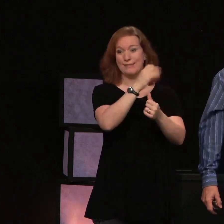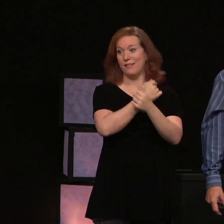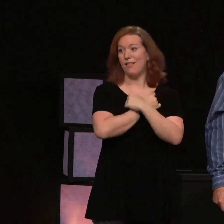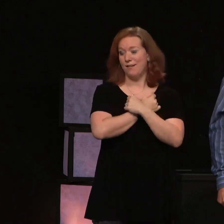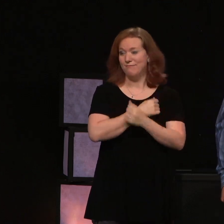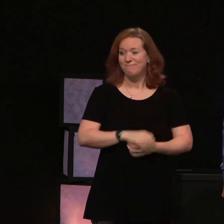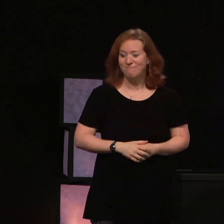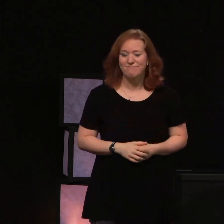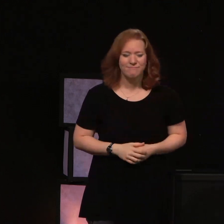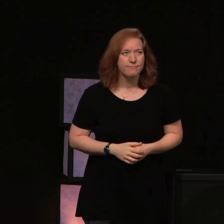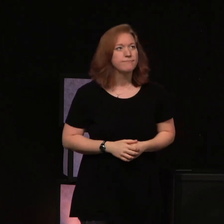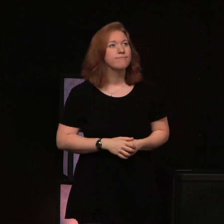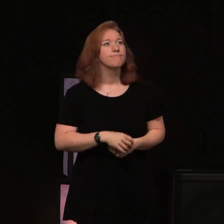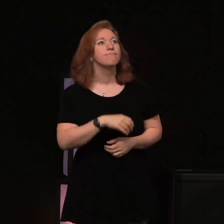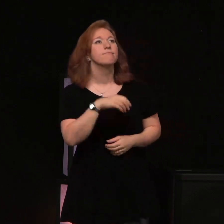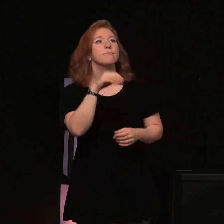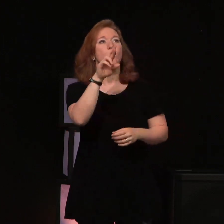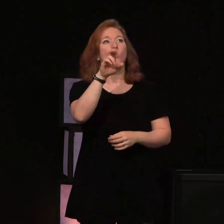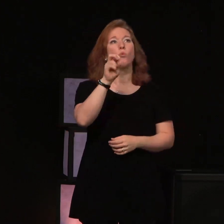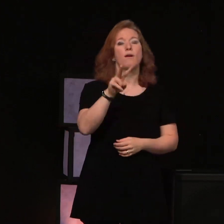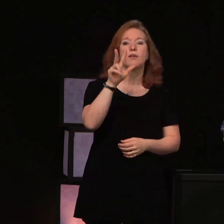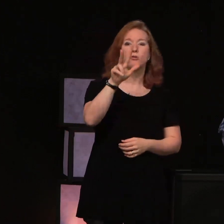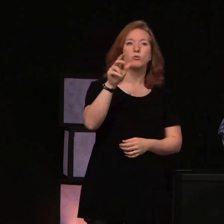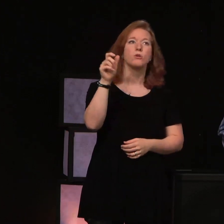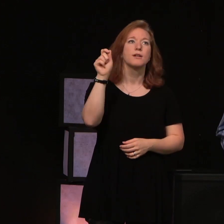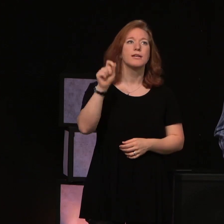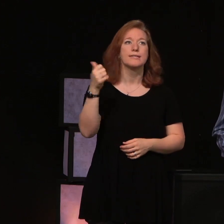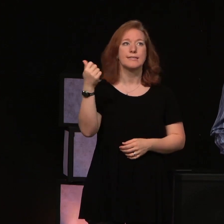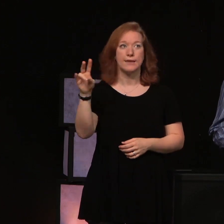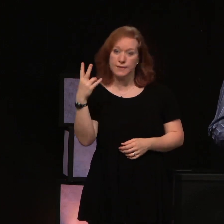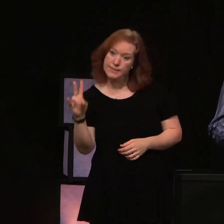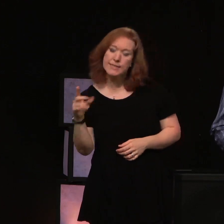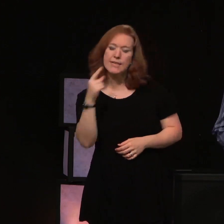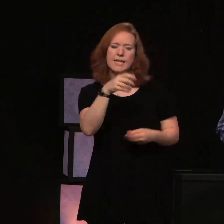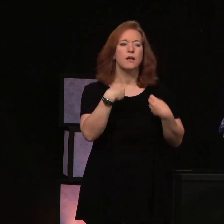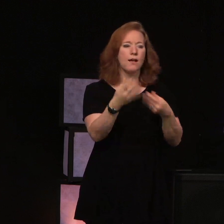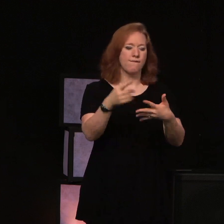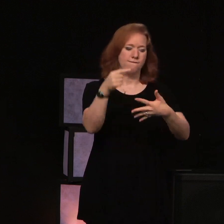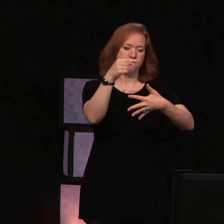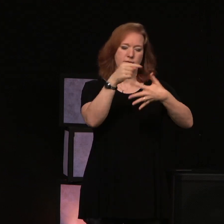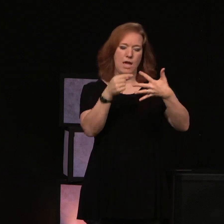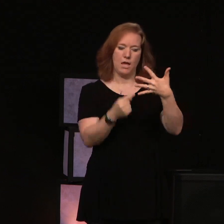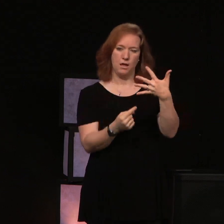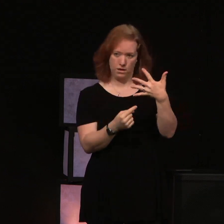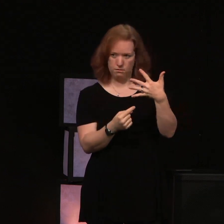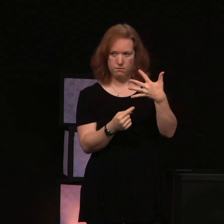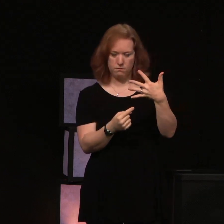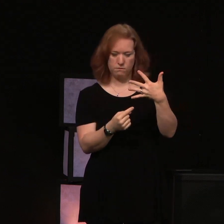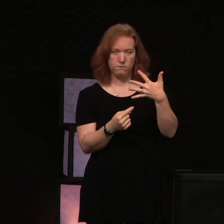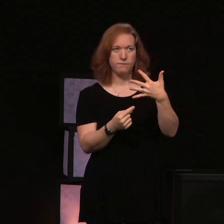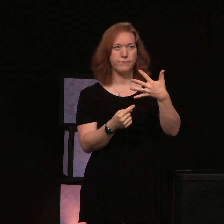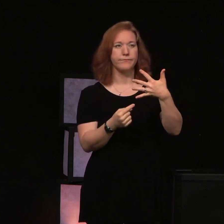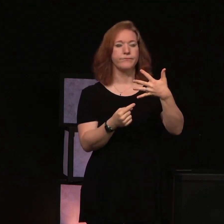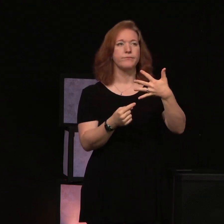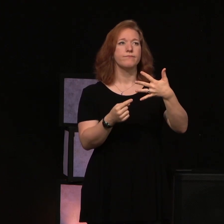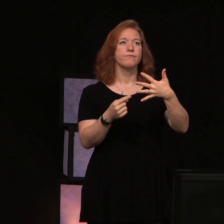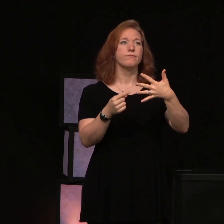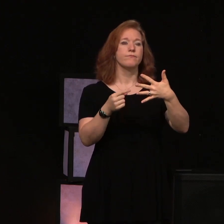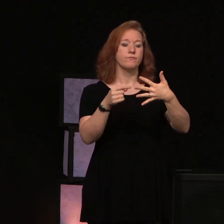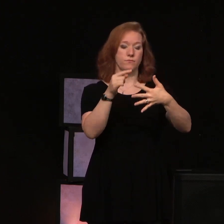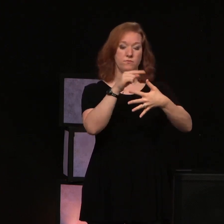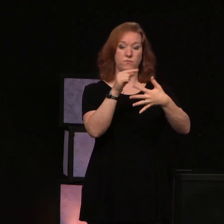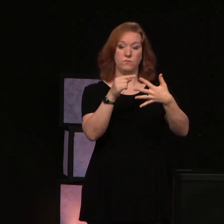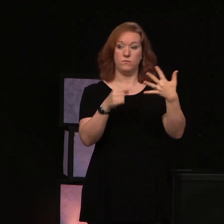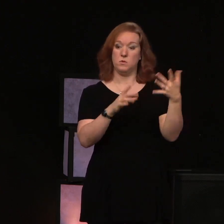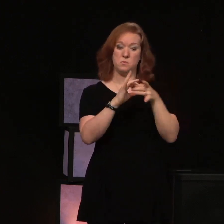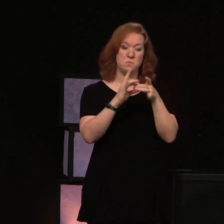And he pointed out in Revelation 3.17 five conditions that were